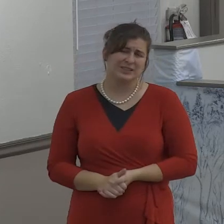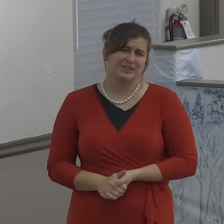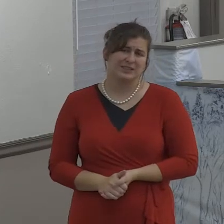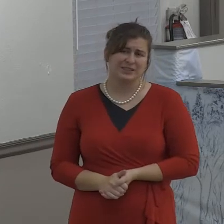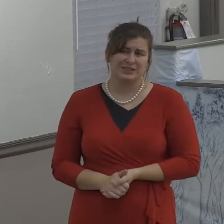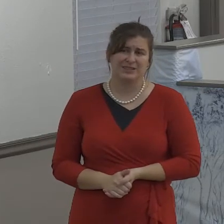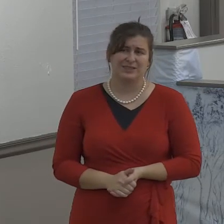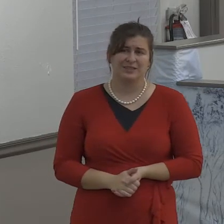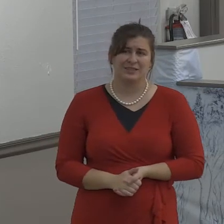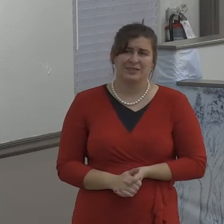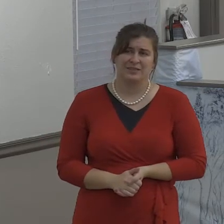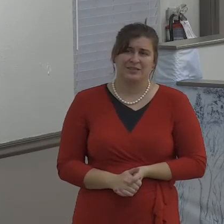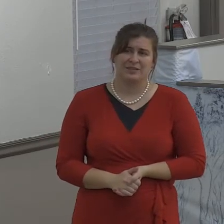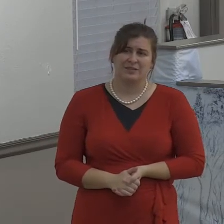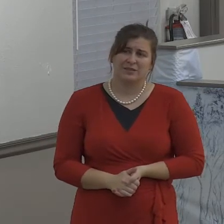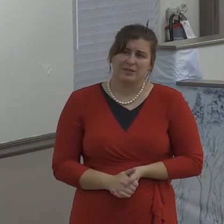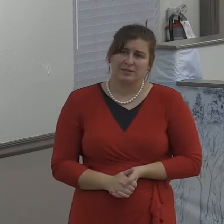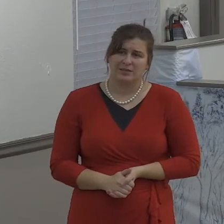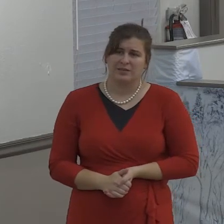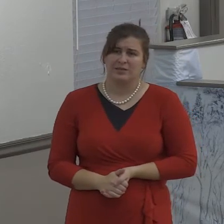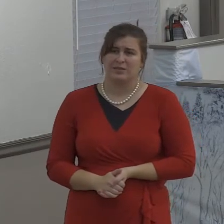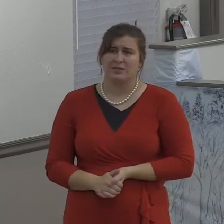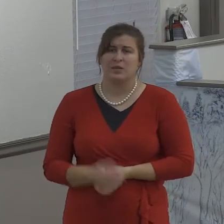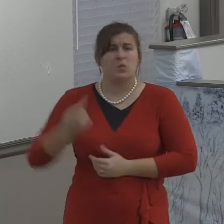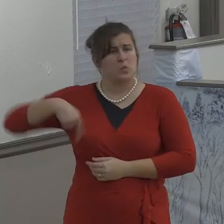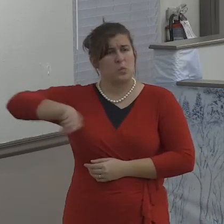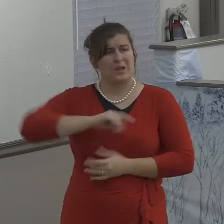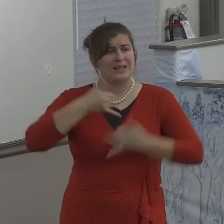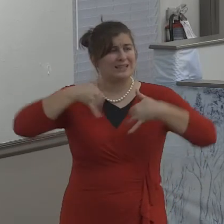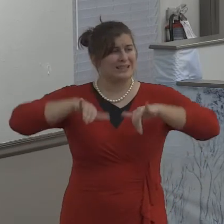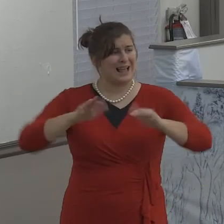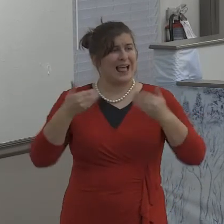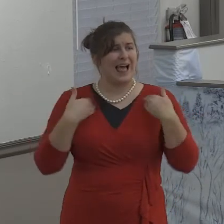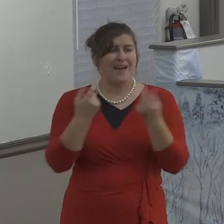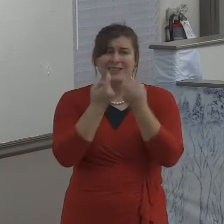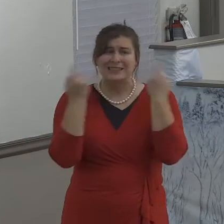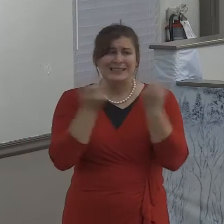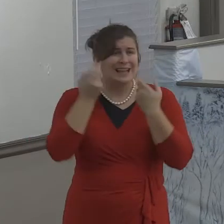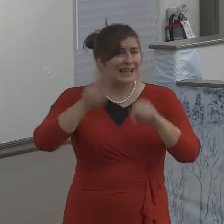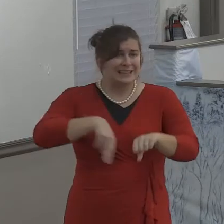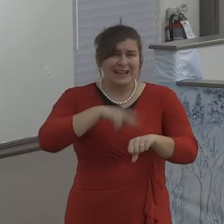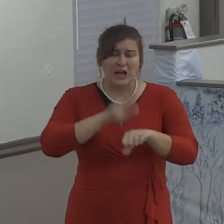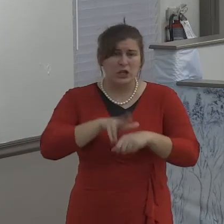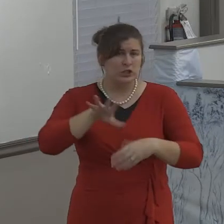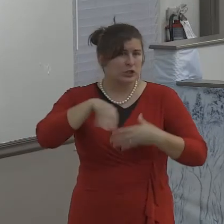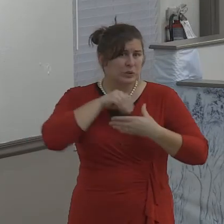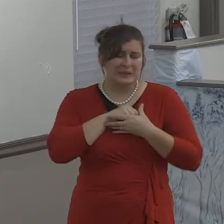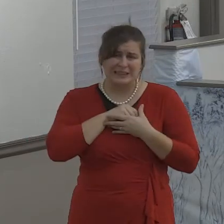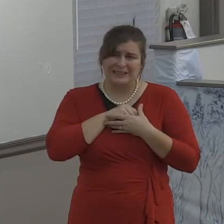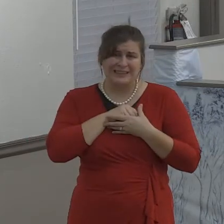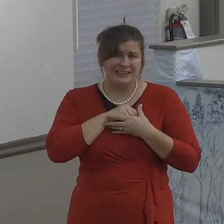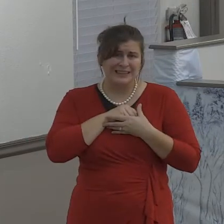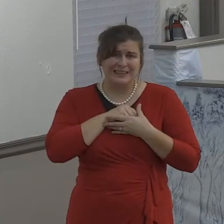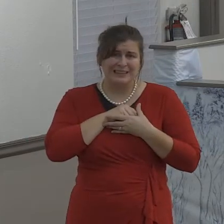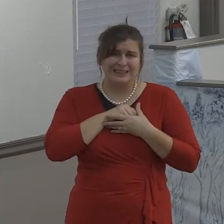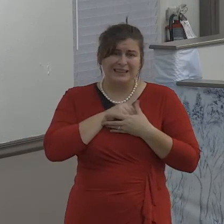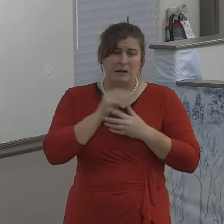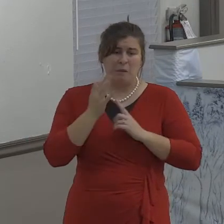But you know something, the person that is understanding, who's kind and tender hearted,